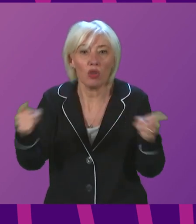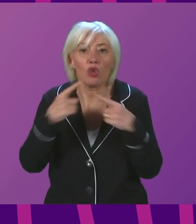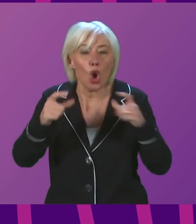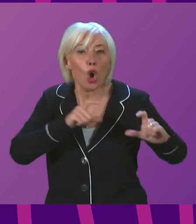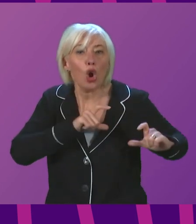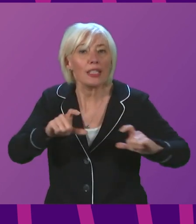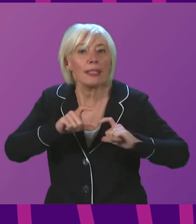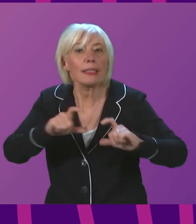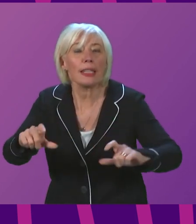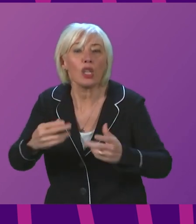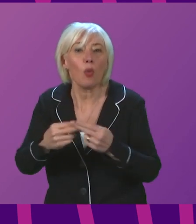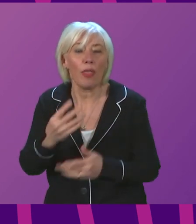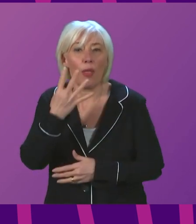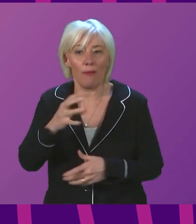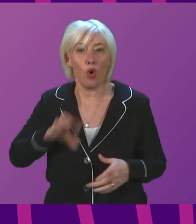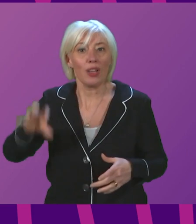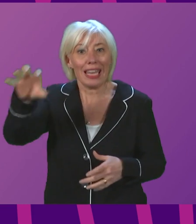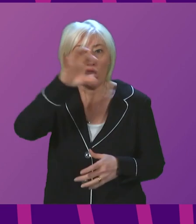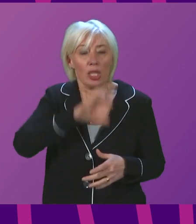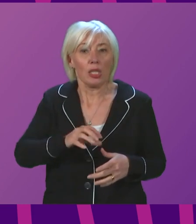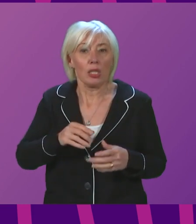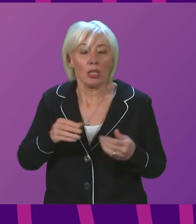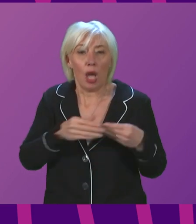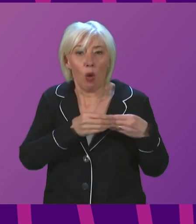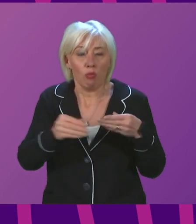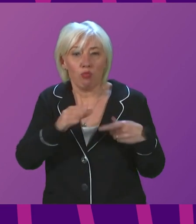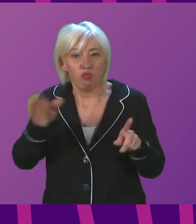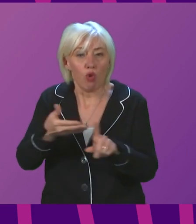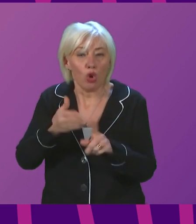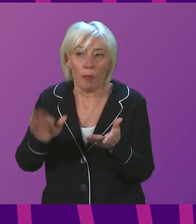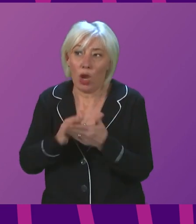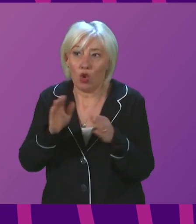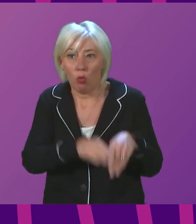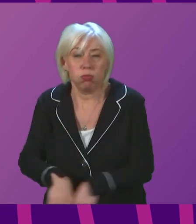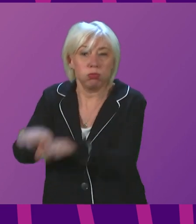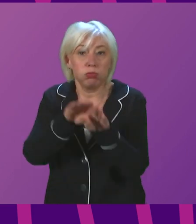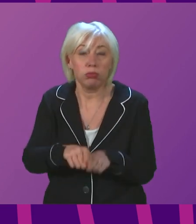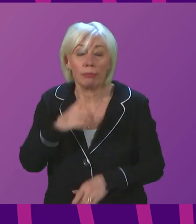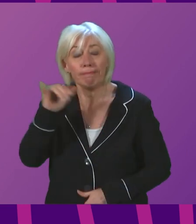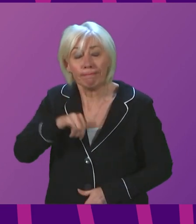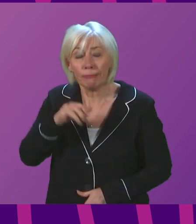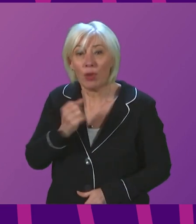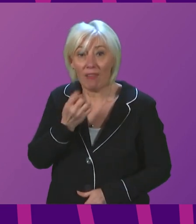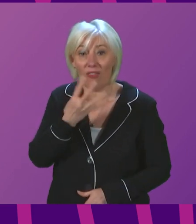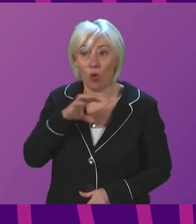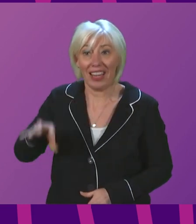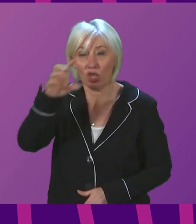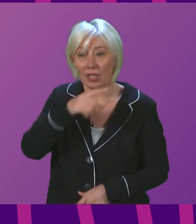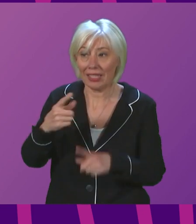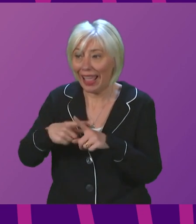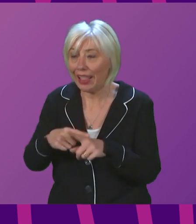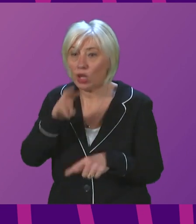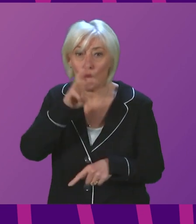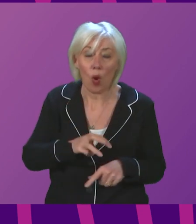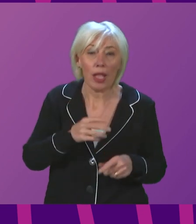through the adoption of a four nations approach to messaging? First Minister. We do adopt four nations approaches. Some of the advertising right